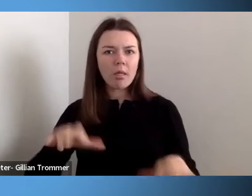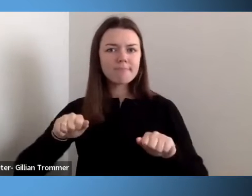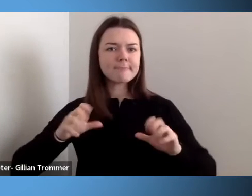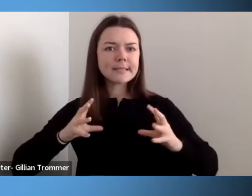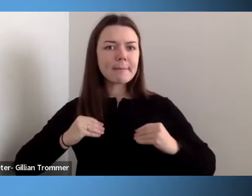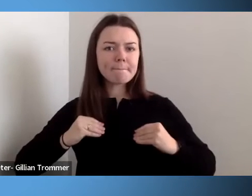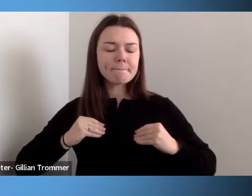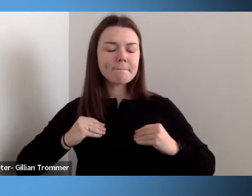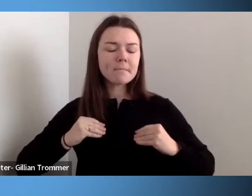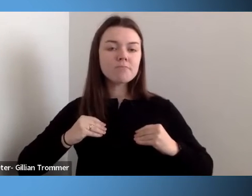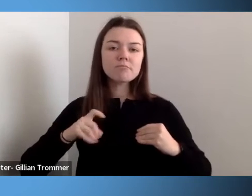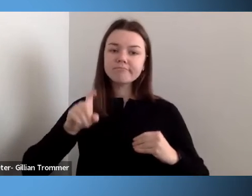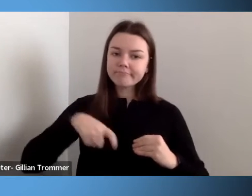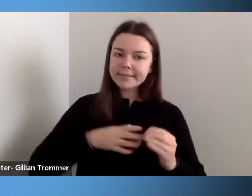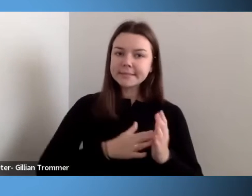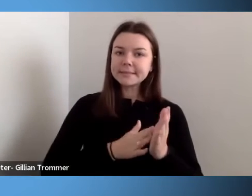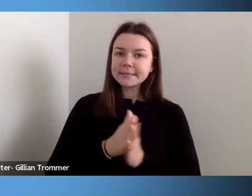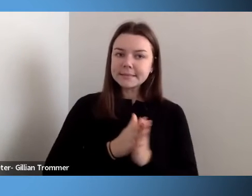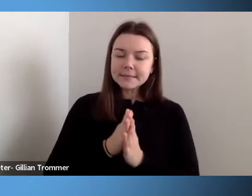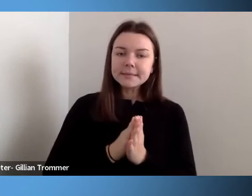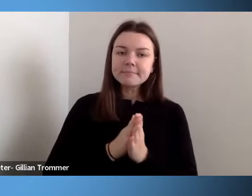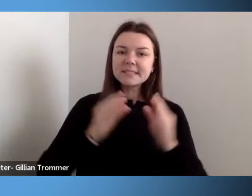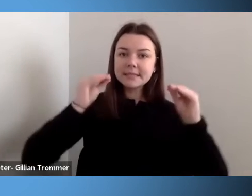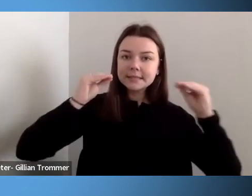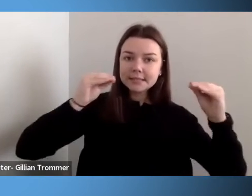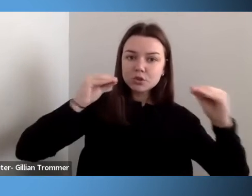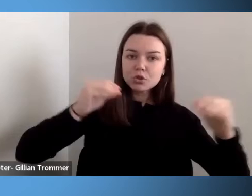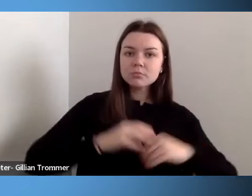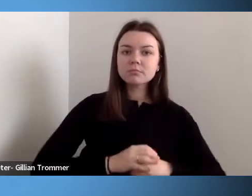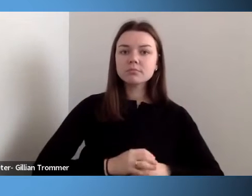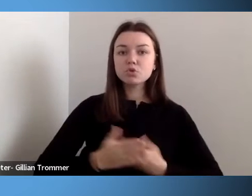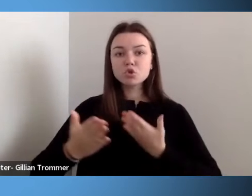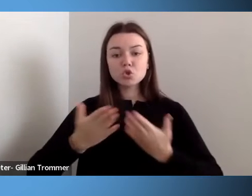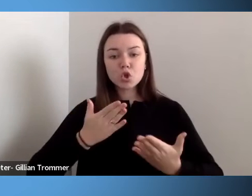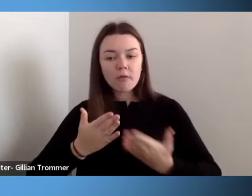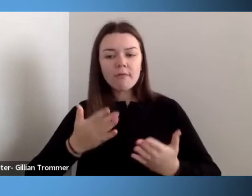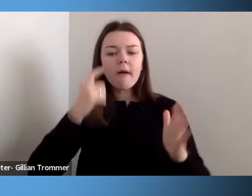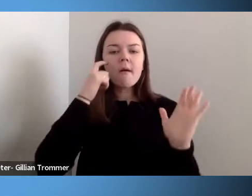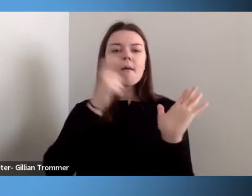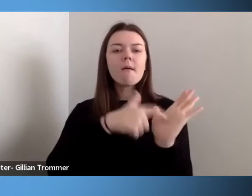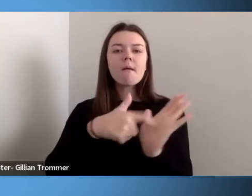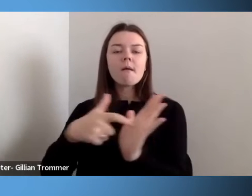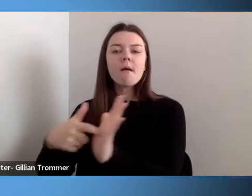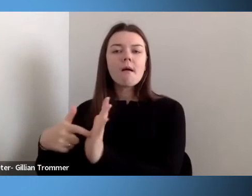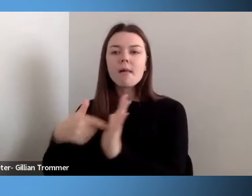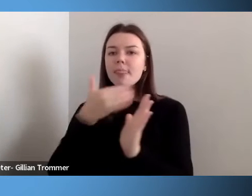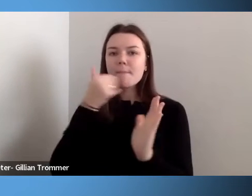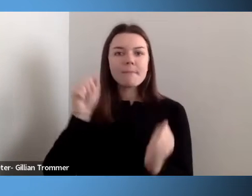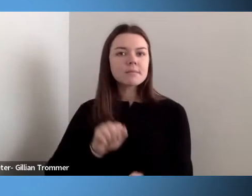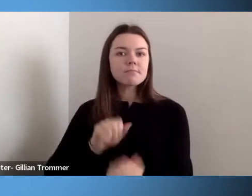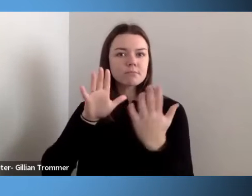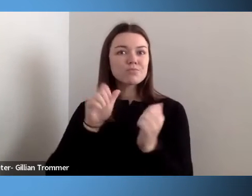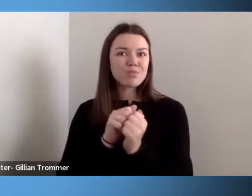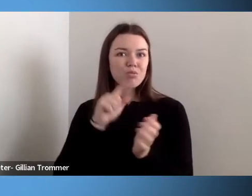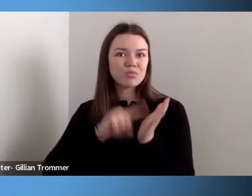teach, to serve, and to identify those best practices through research. We cannot